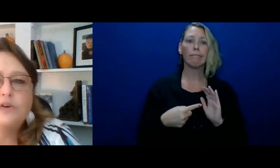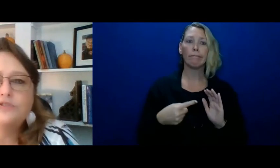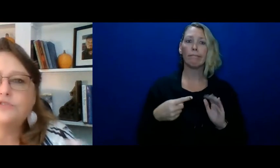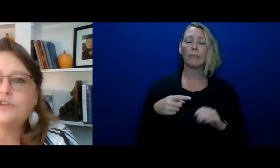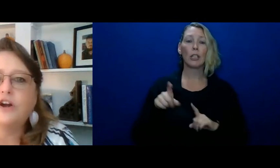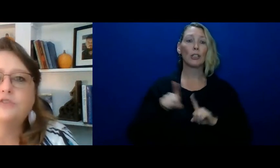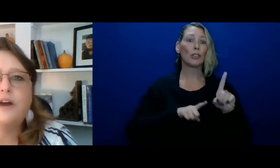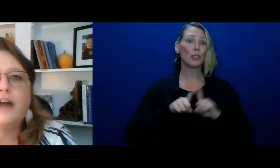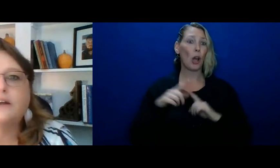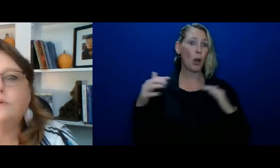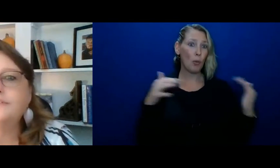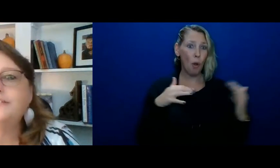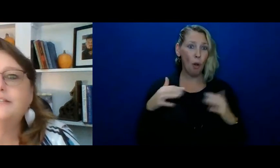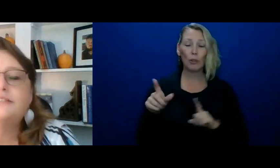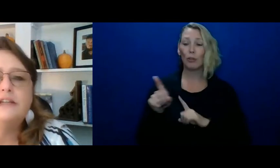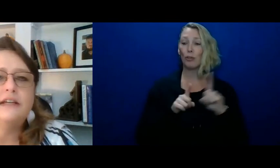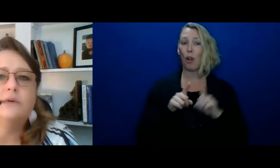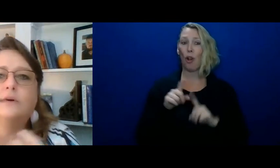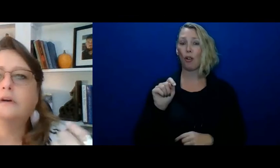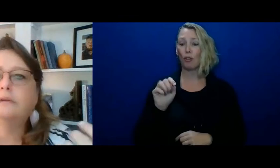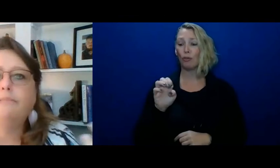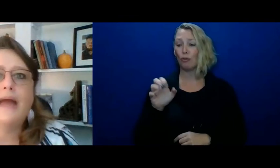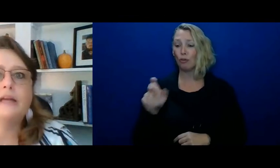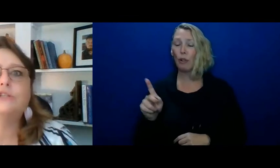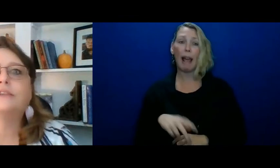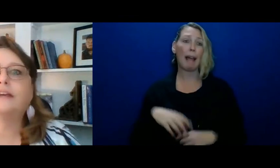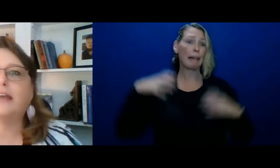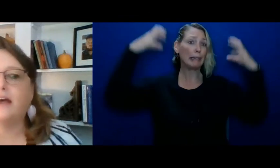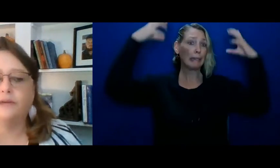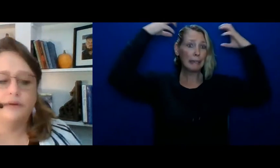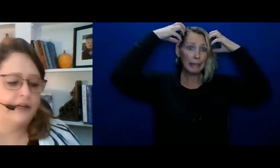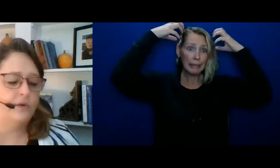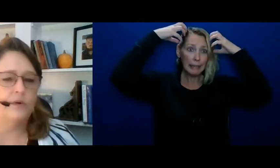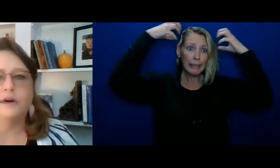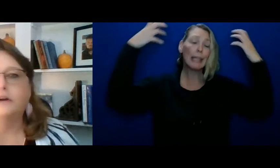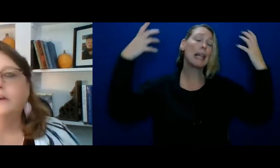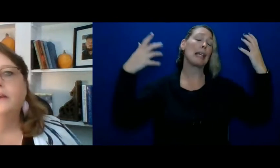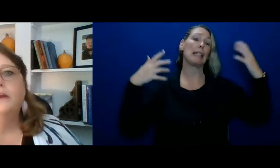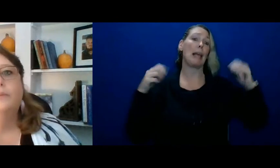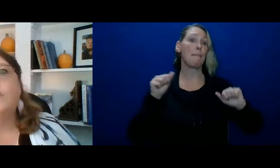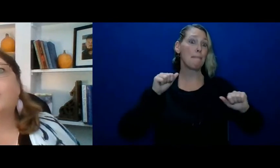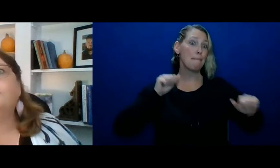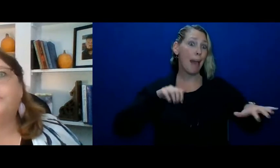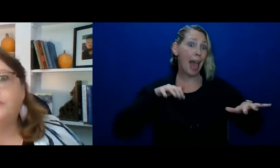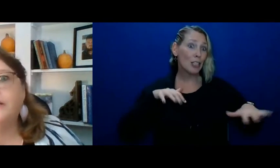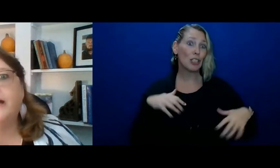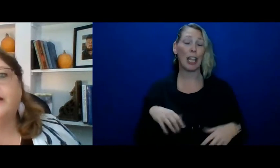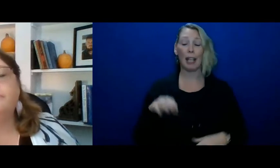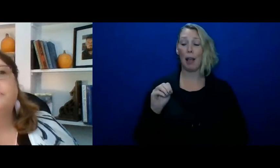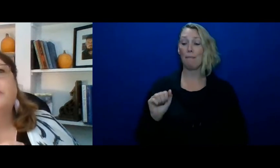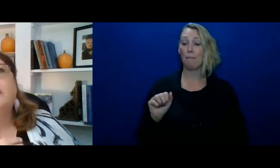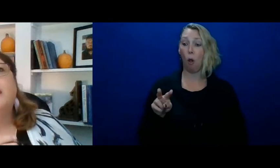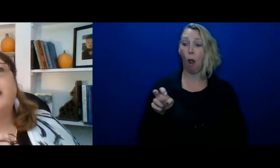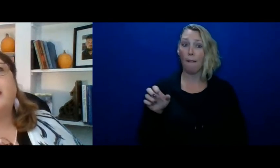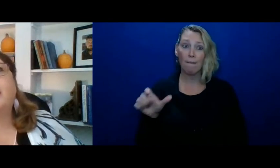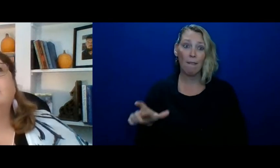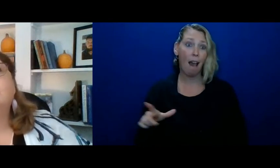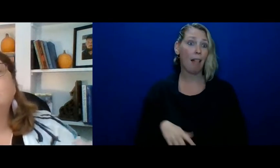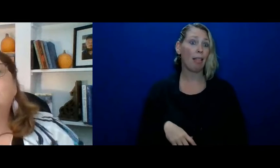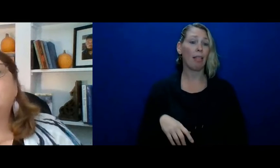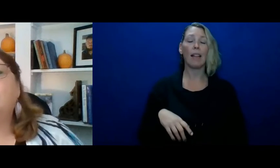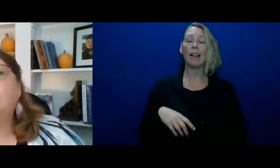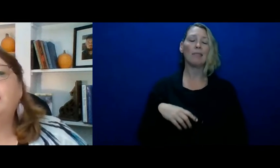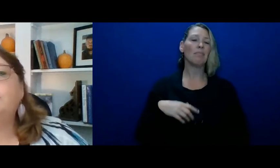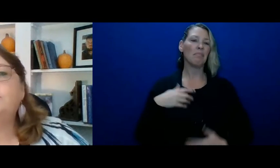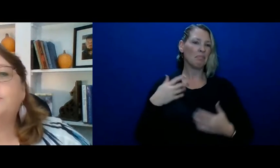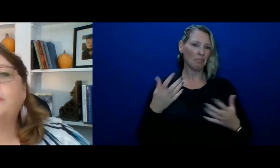star wars or star trek or disney or magic the gathering or marvel um and